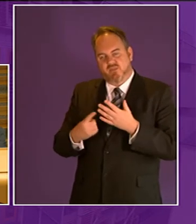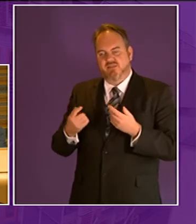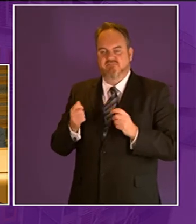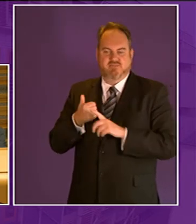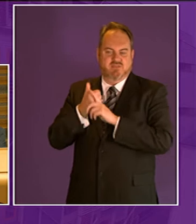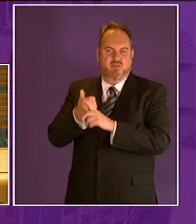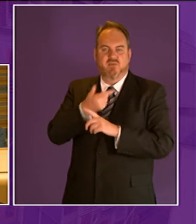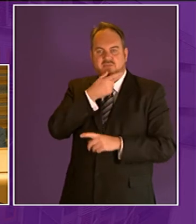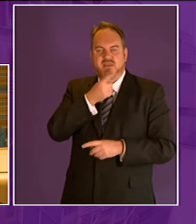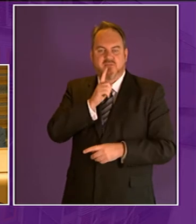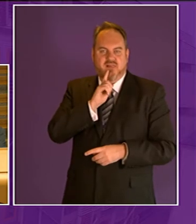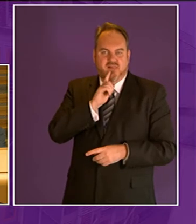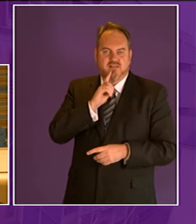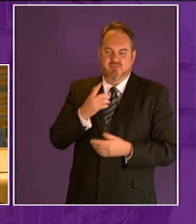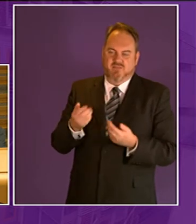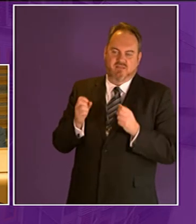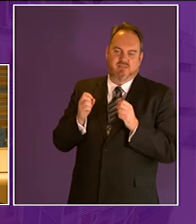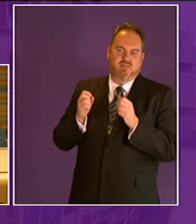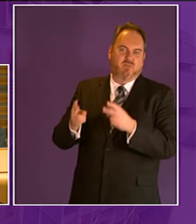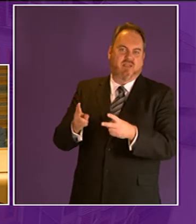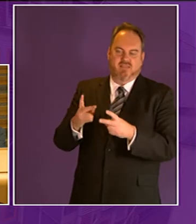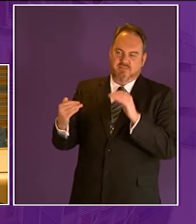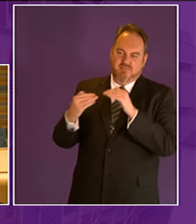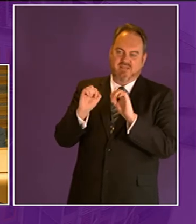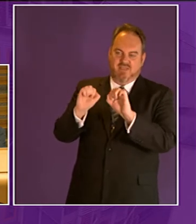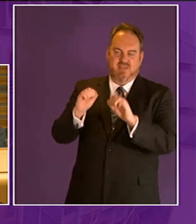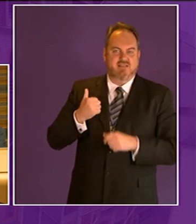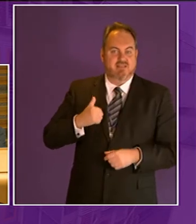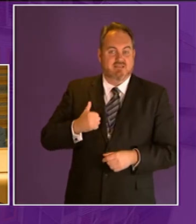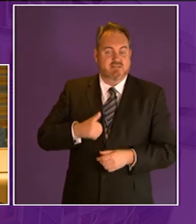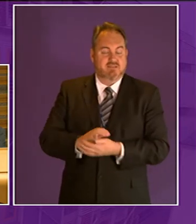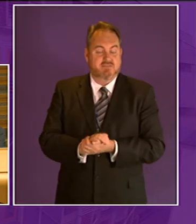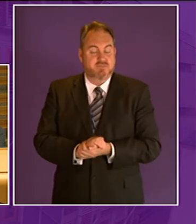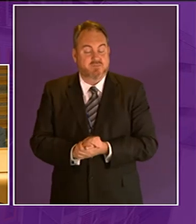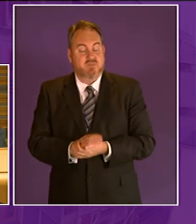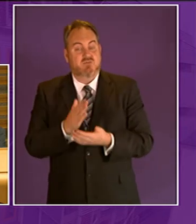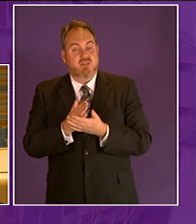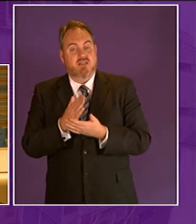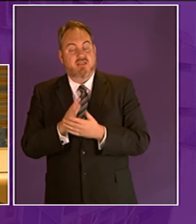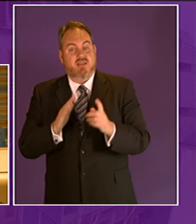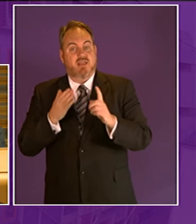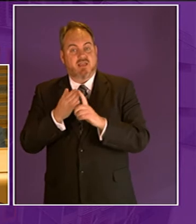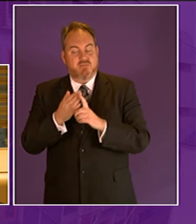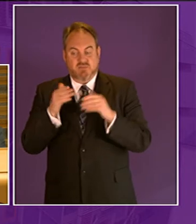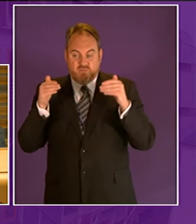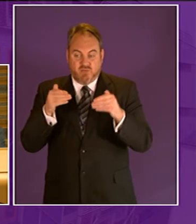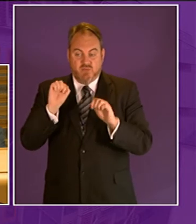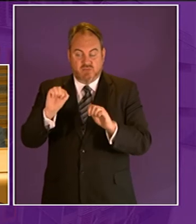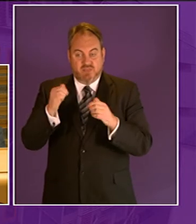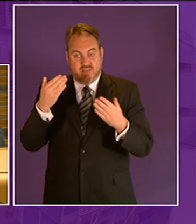the classroom like simple interaction and resilience and confidence and team development focus and attention and problem solving if